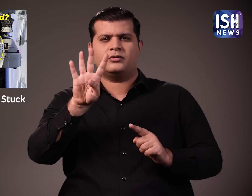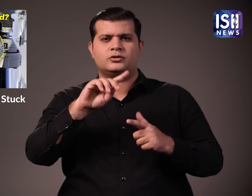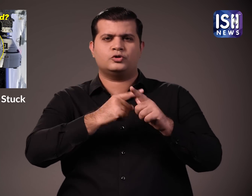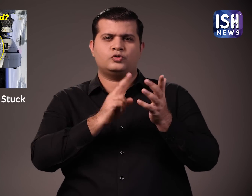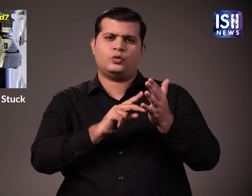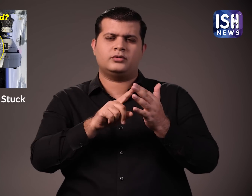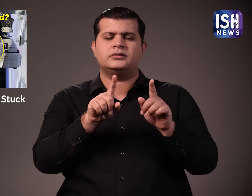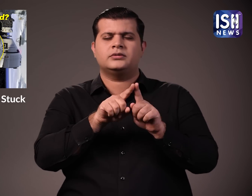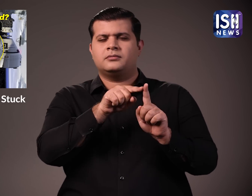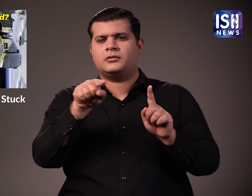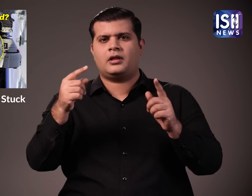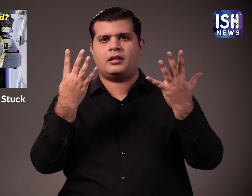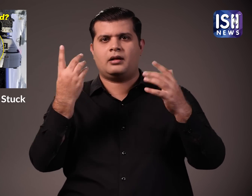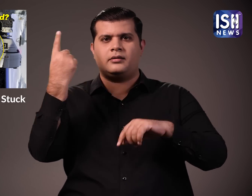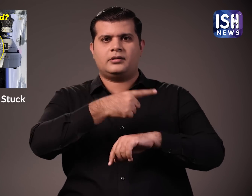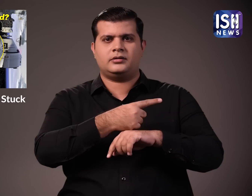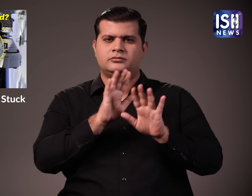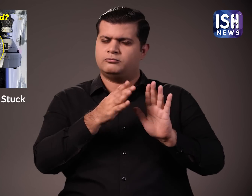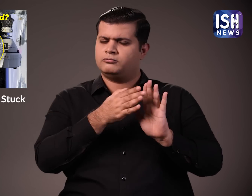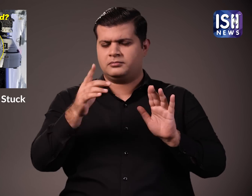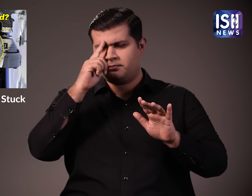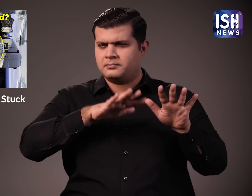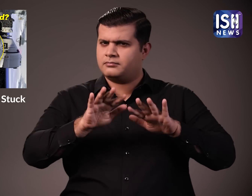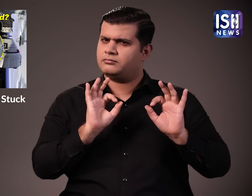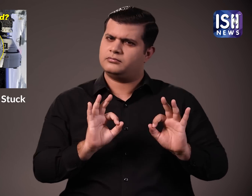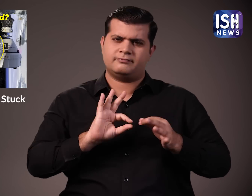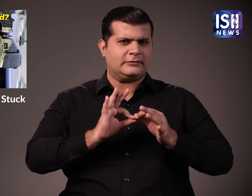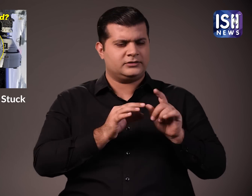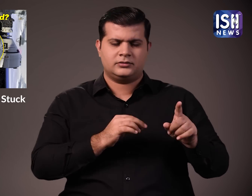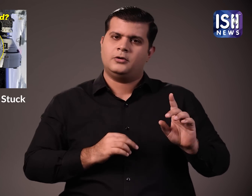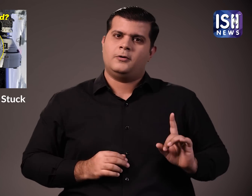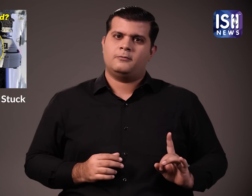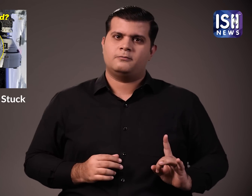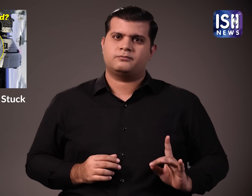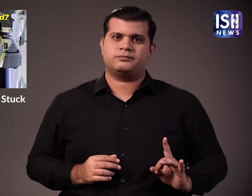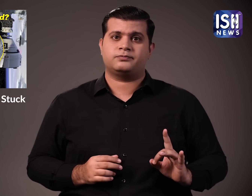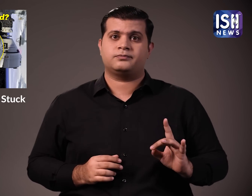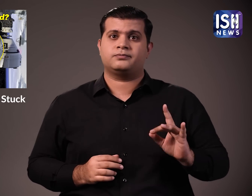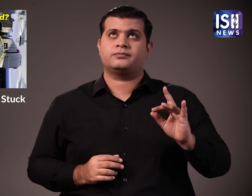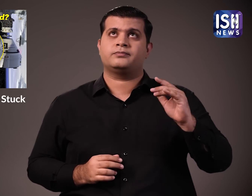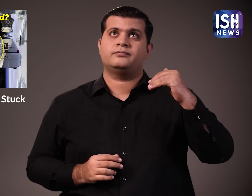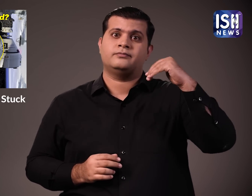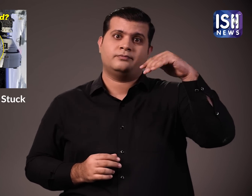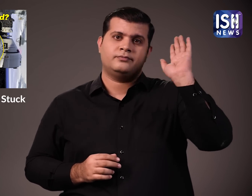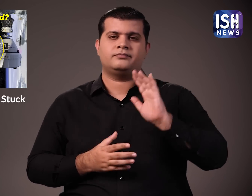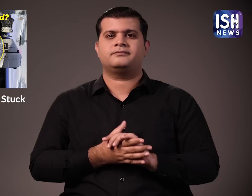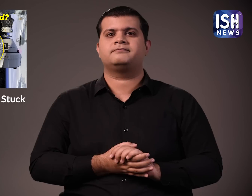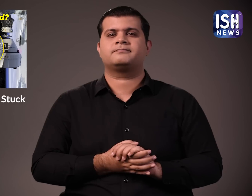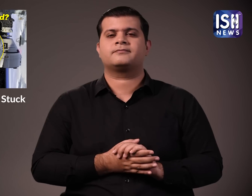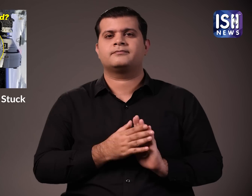It was launched on 5th June 2024. It was scheduled to come back on 14th June. It was supposed to stay